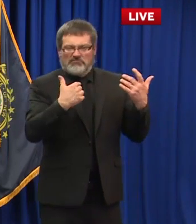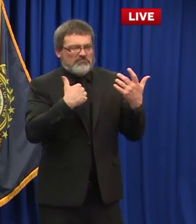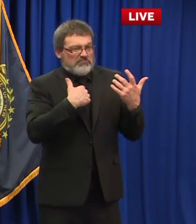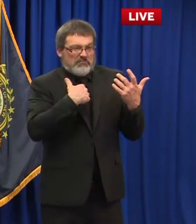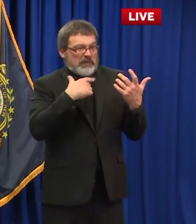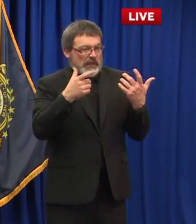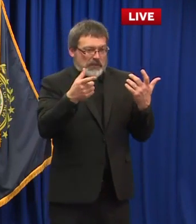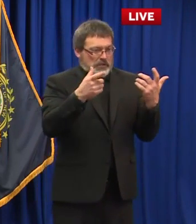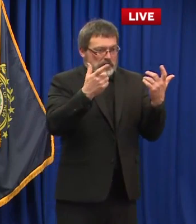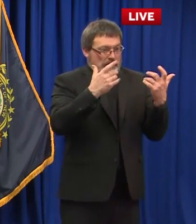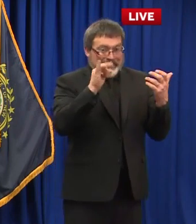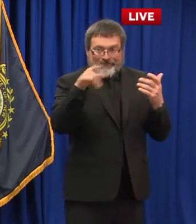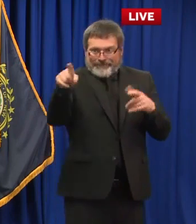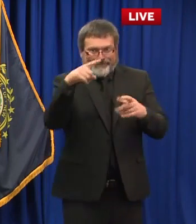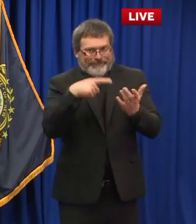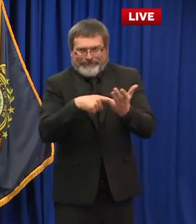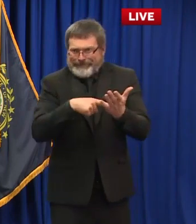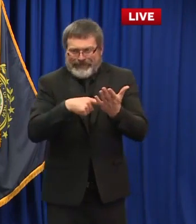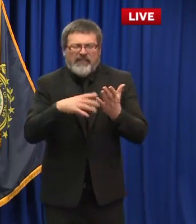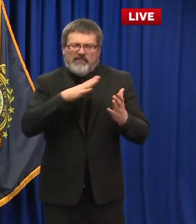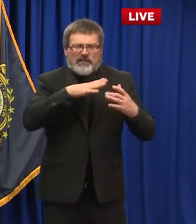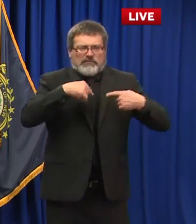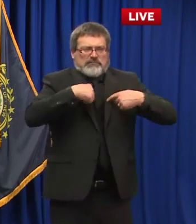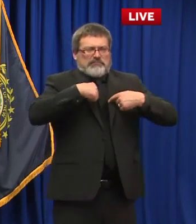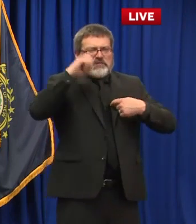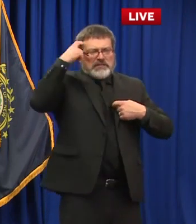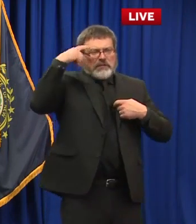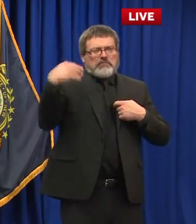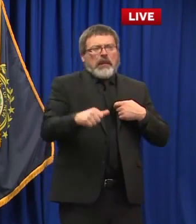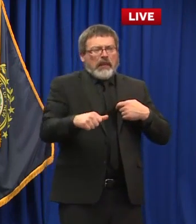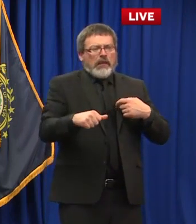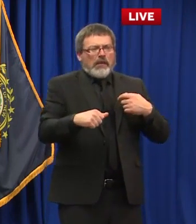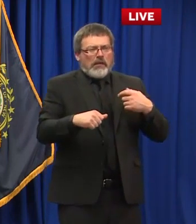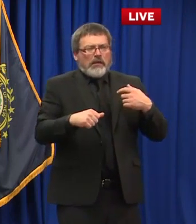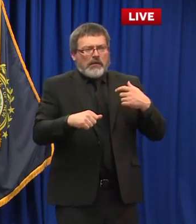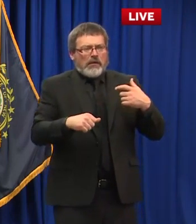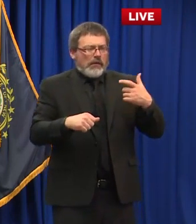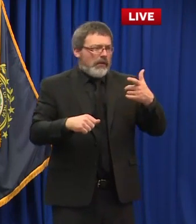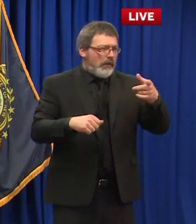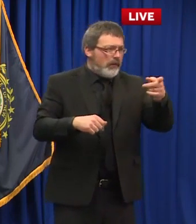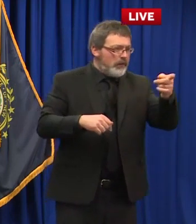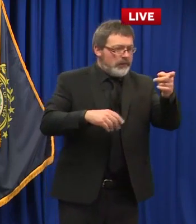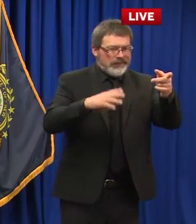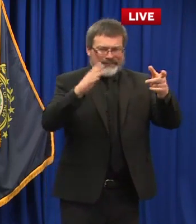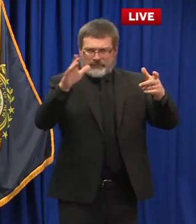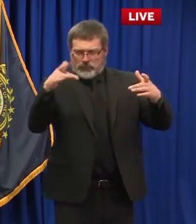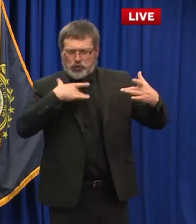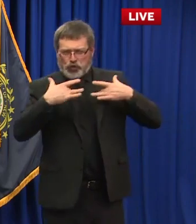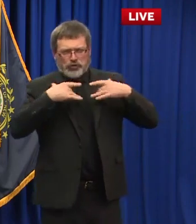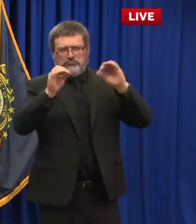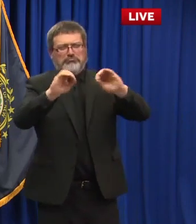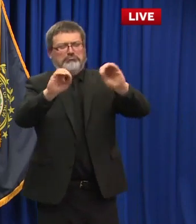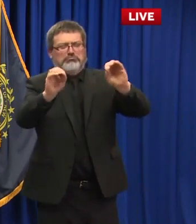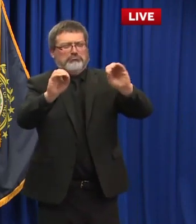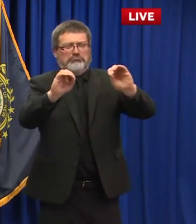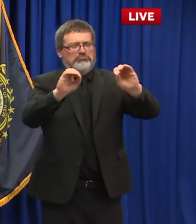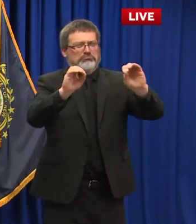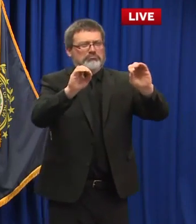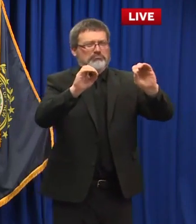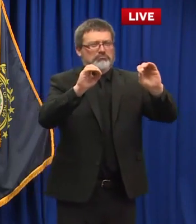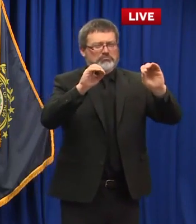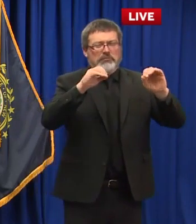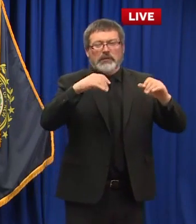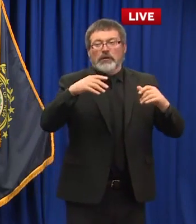happen if your insurance company has a barrier or will not reimburse there's a bit availability for that to happen but most folks if they have private insurance they they will pay so